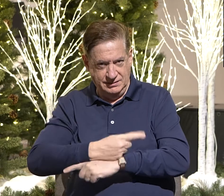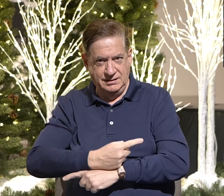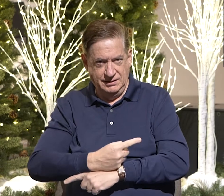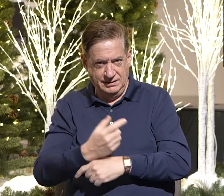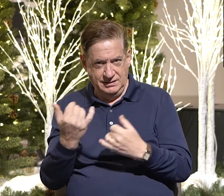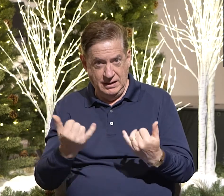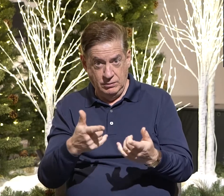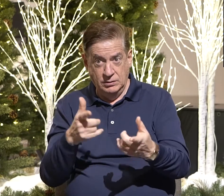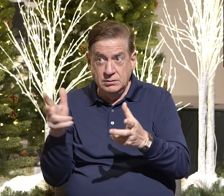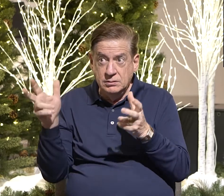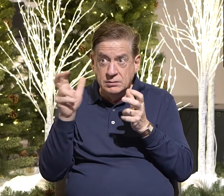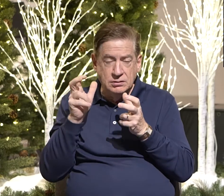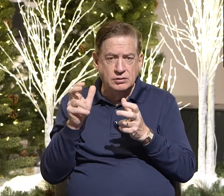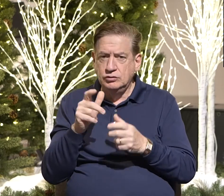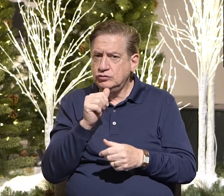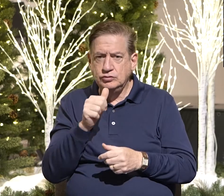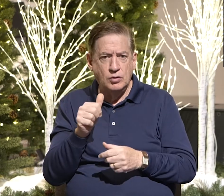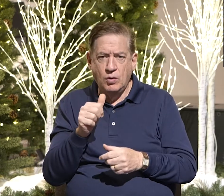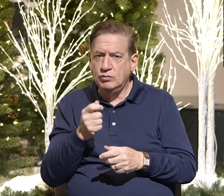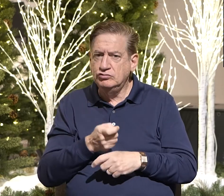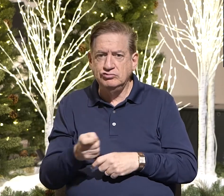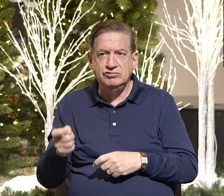Do not receive the grace of God in vain.